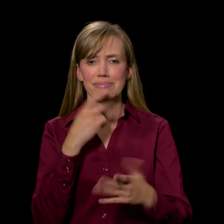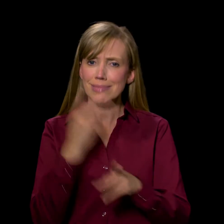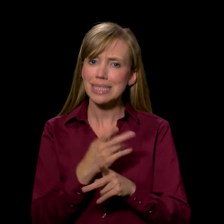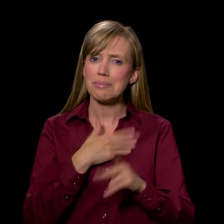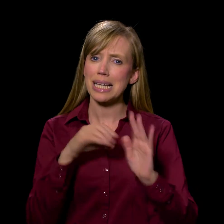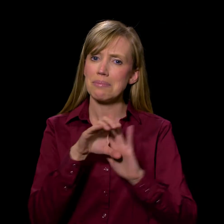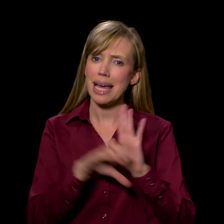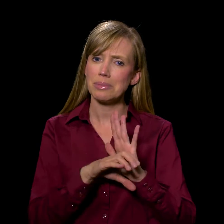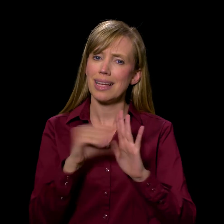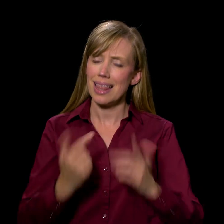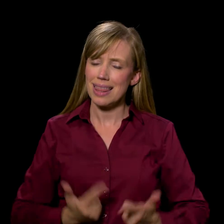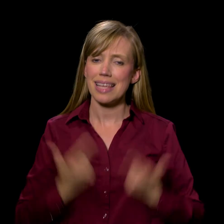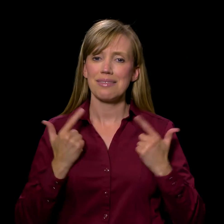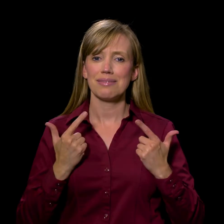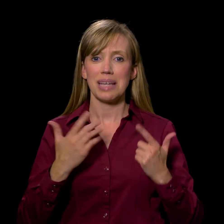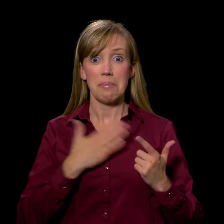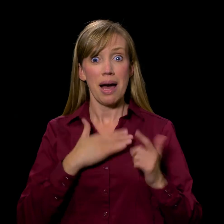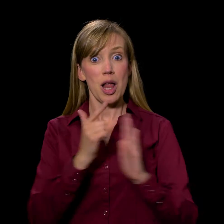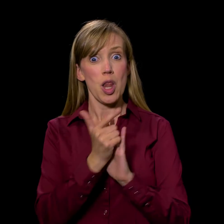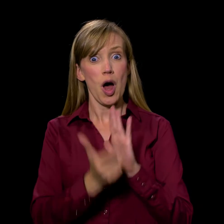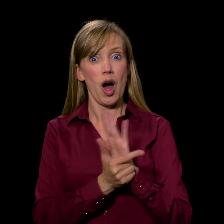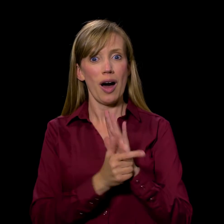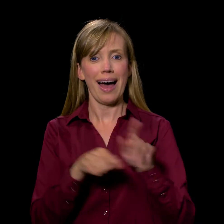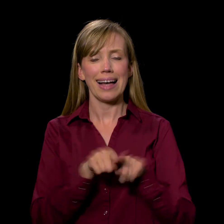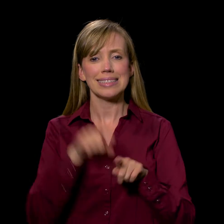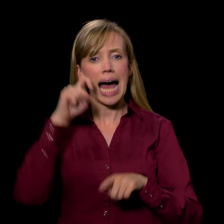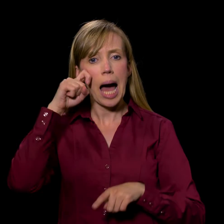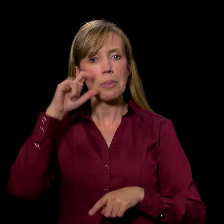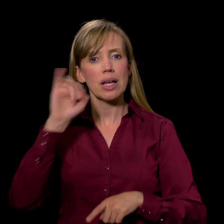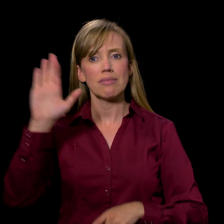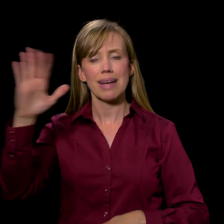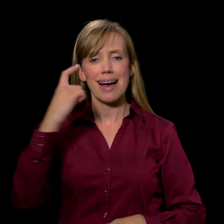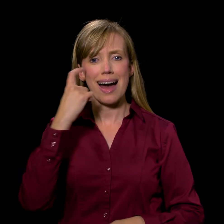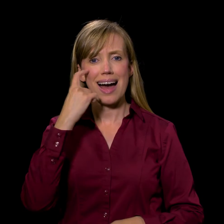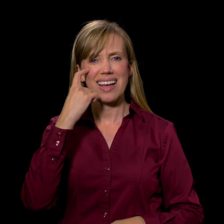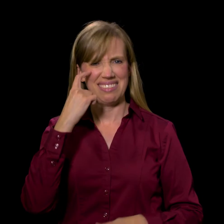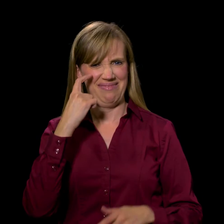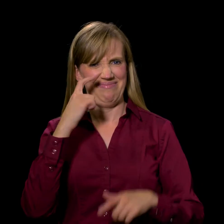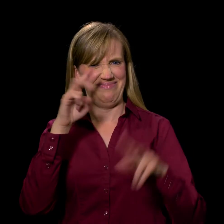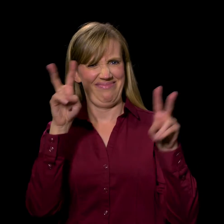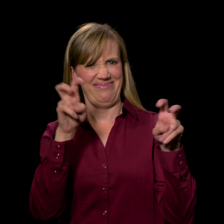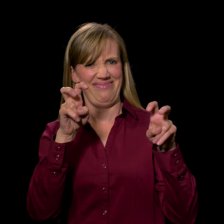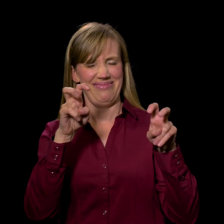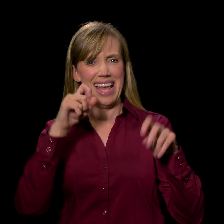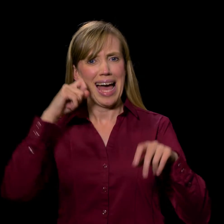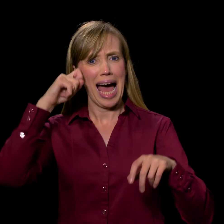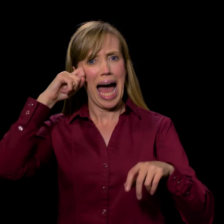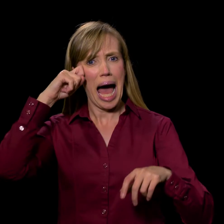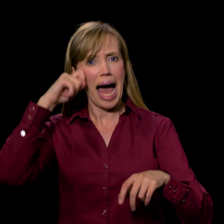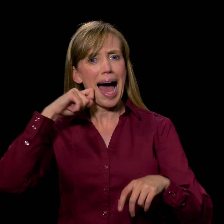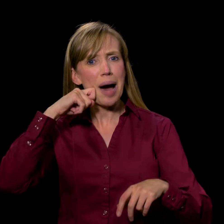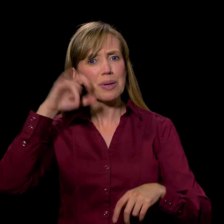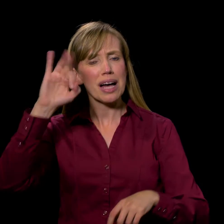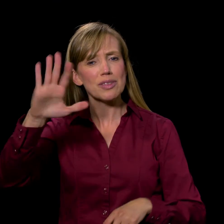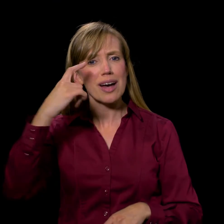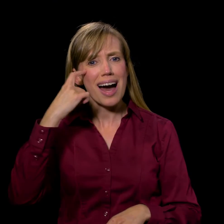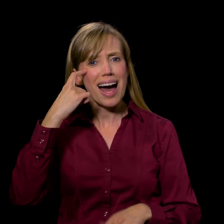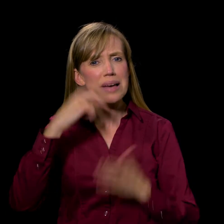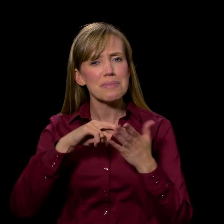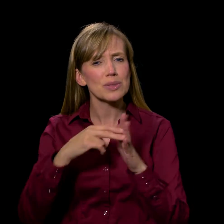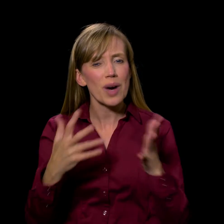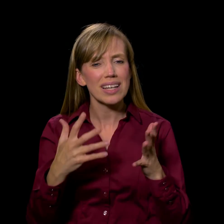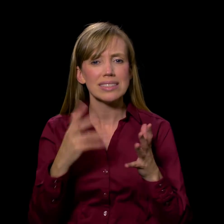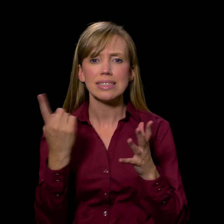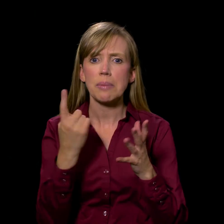commandments and live and my law as the apple of thine eye. The apple of your eye is something precious to you,